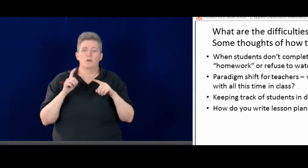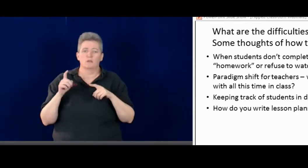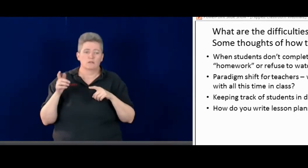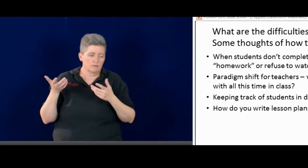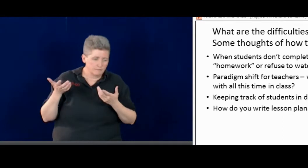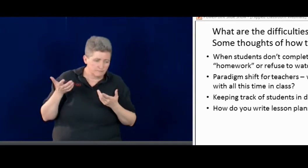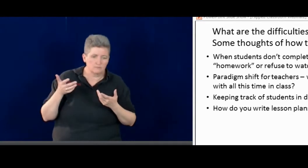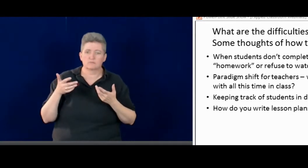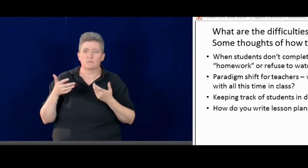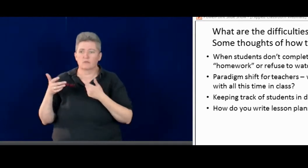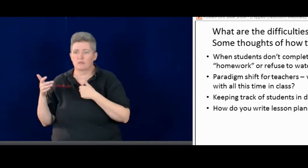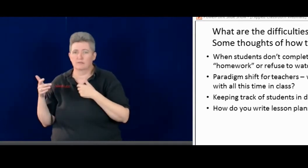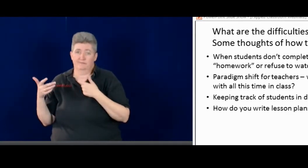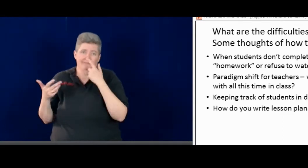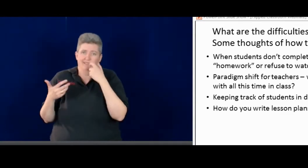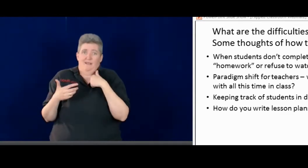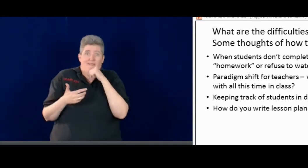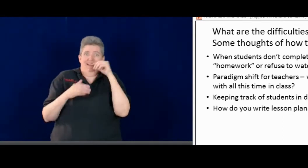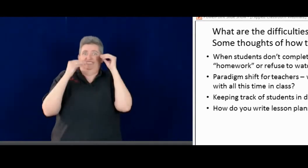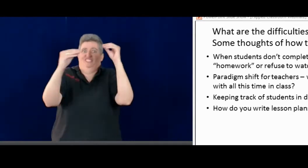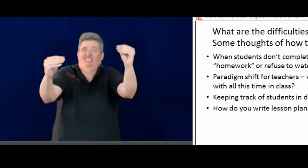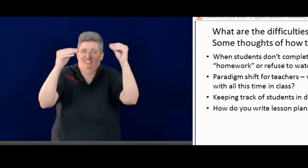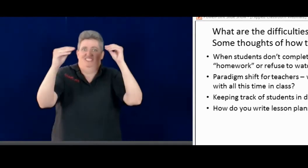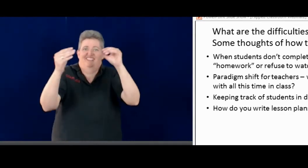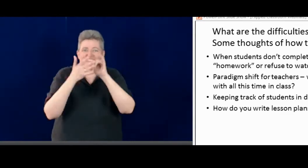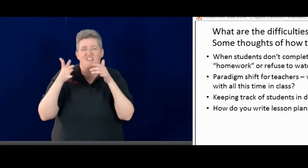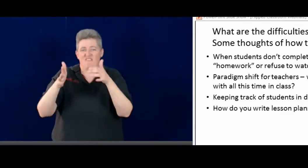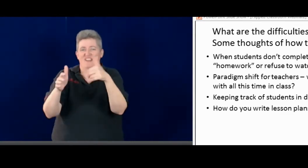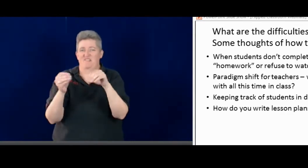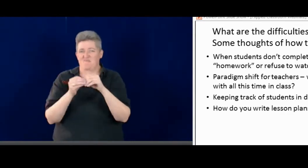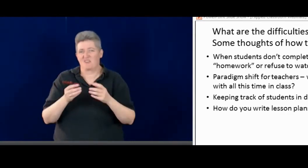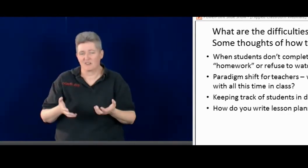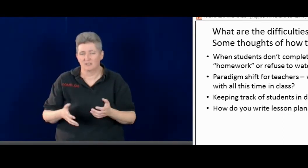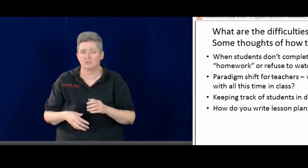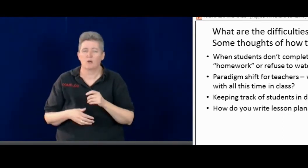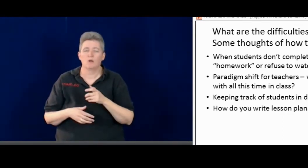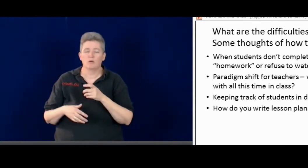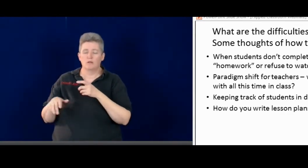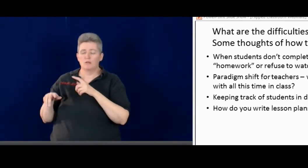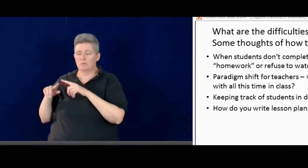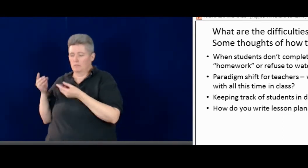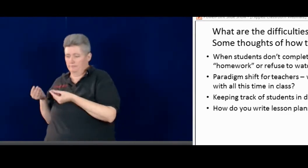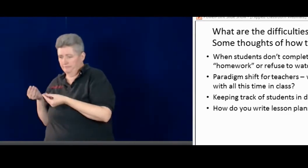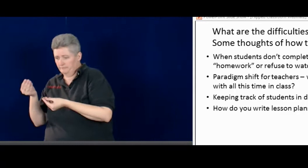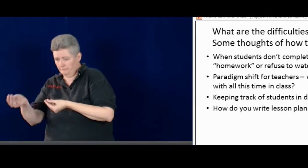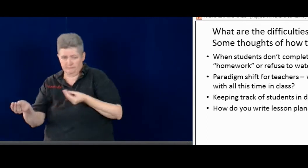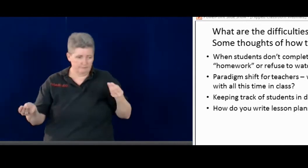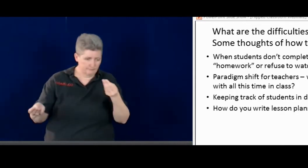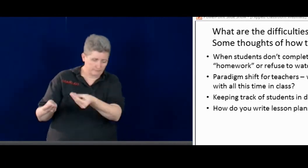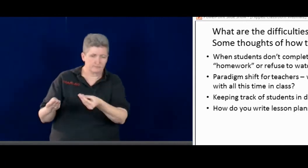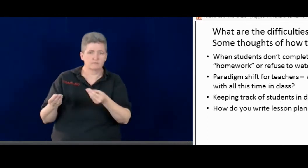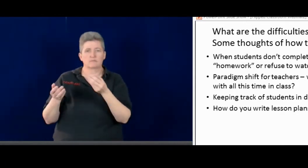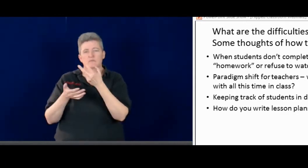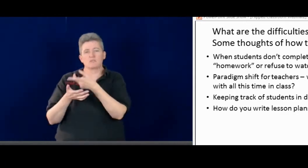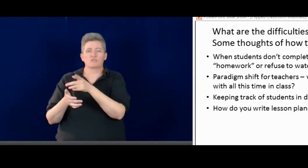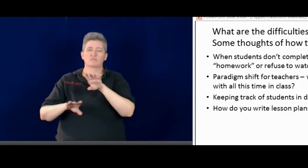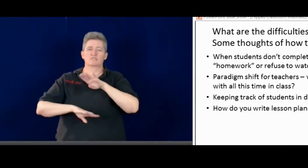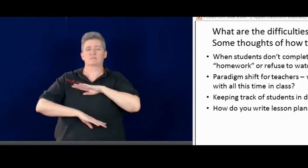So it's not really what I'm teaching that day or at that time. Because I really don't teach that way anymore.